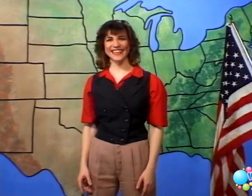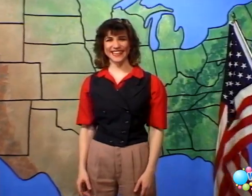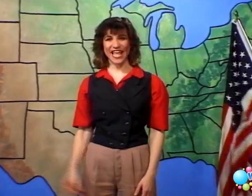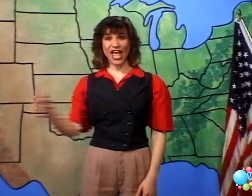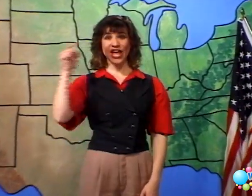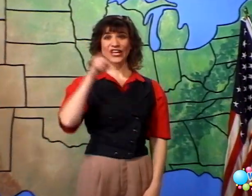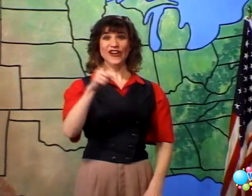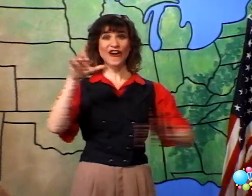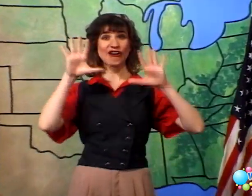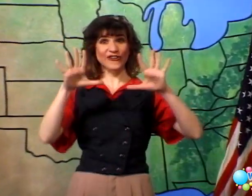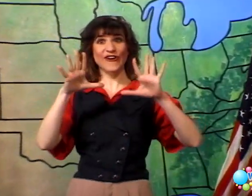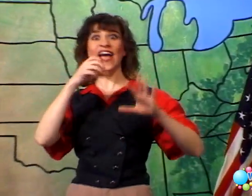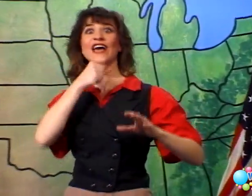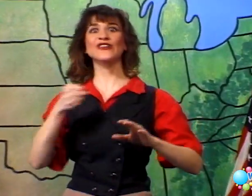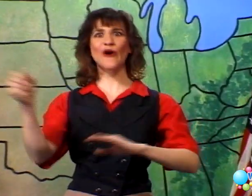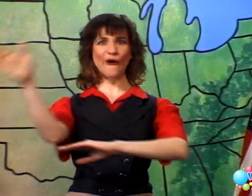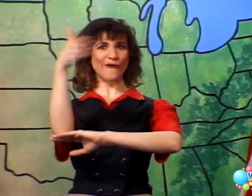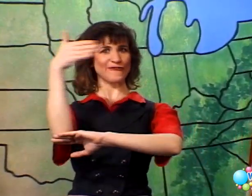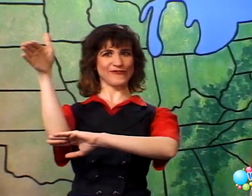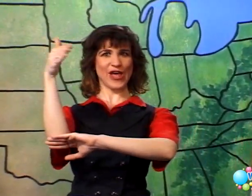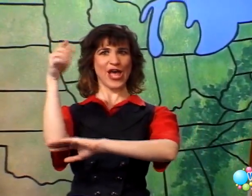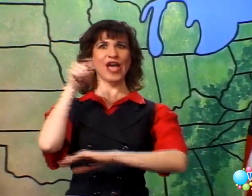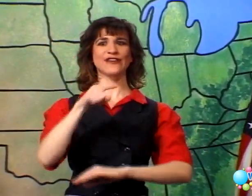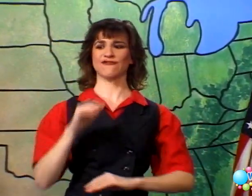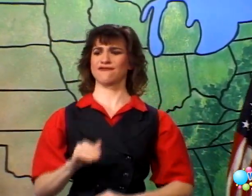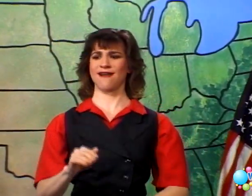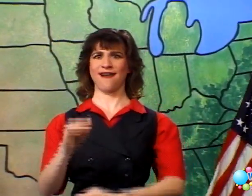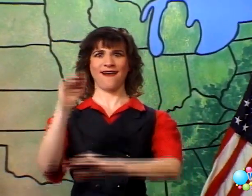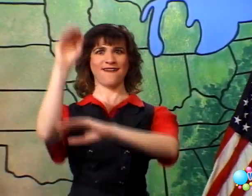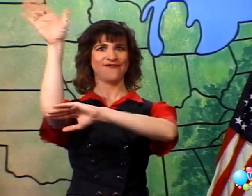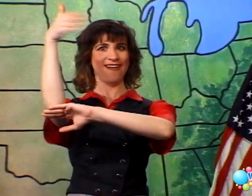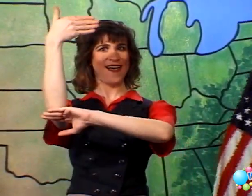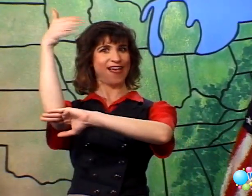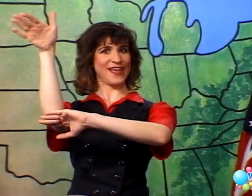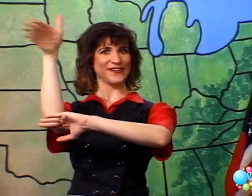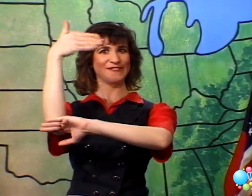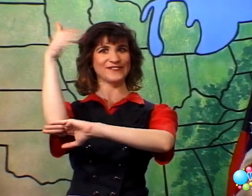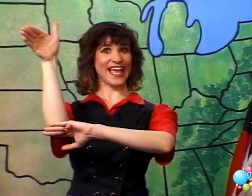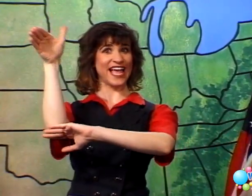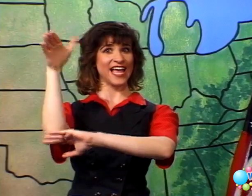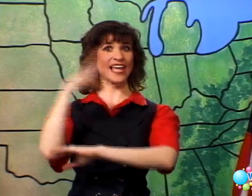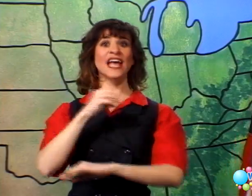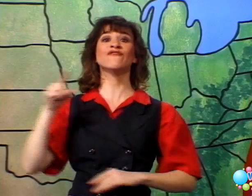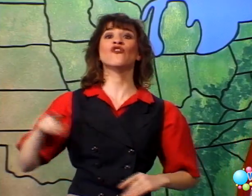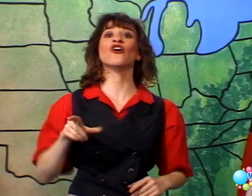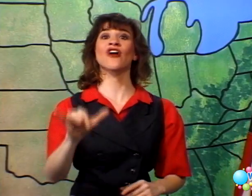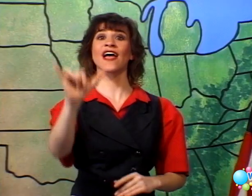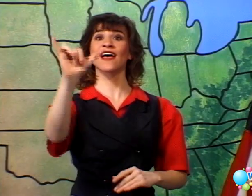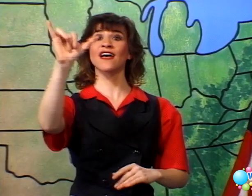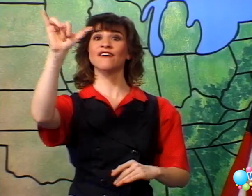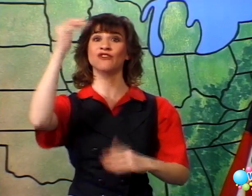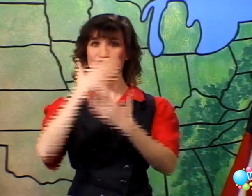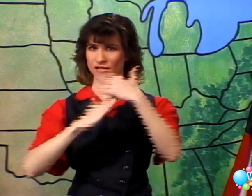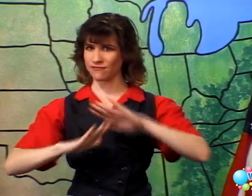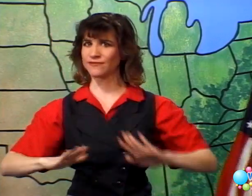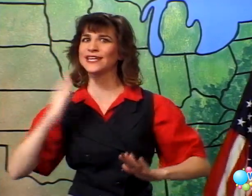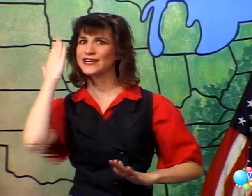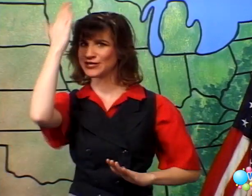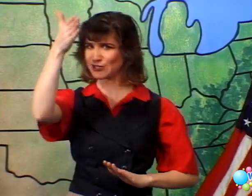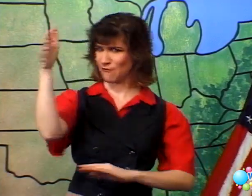You're a Grand Old Flag, You're a high-flying flag, And forever in peace may